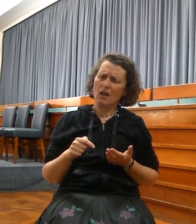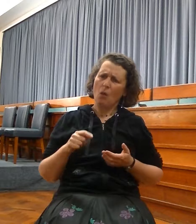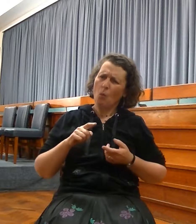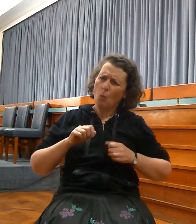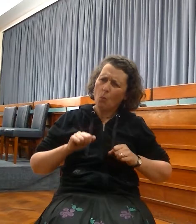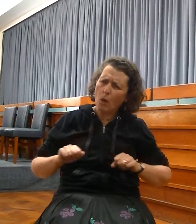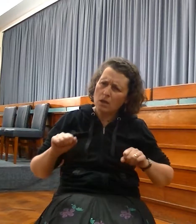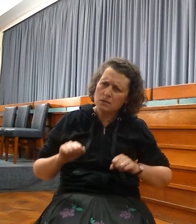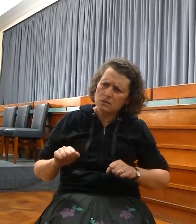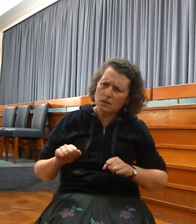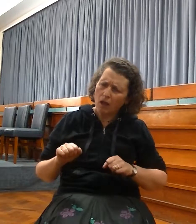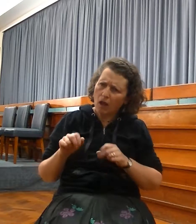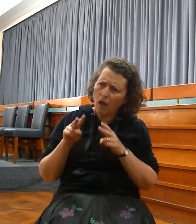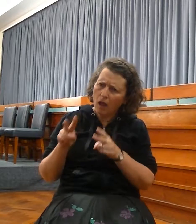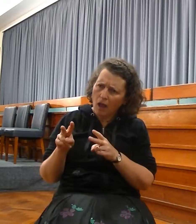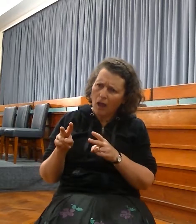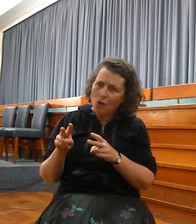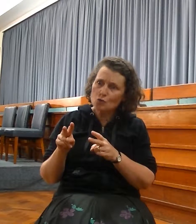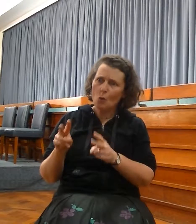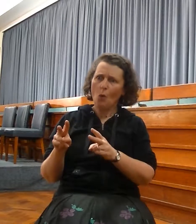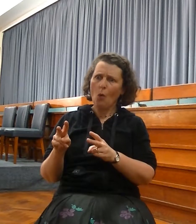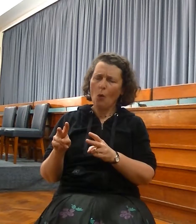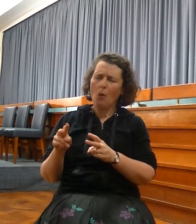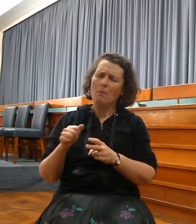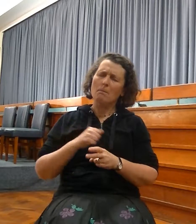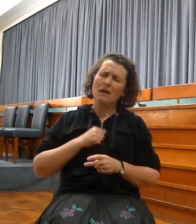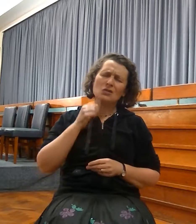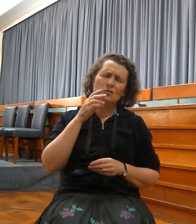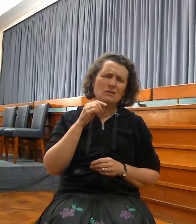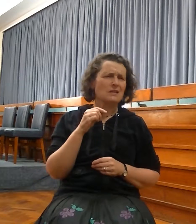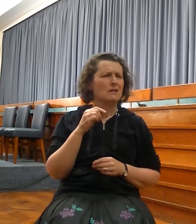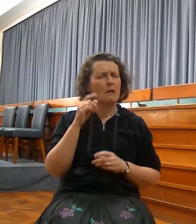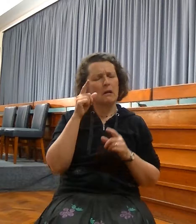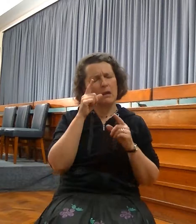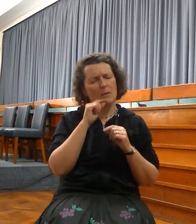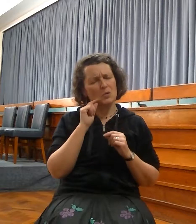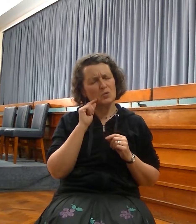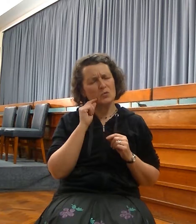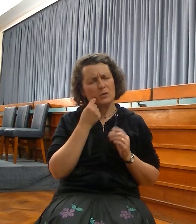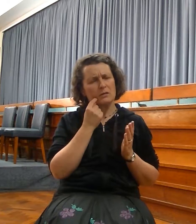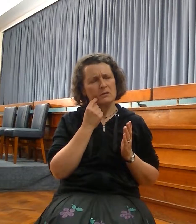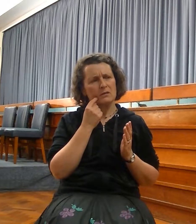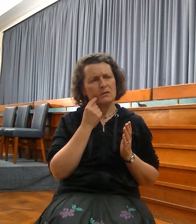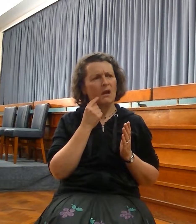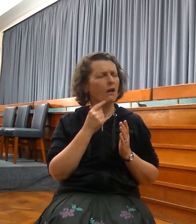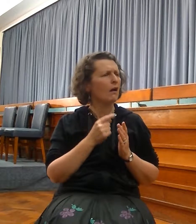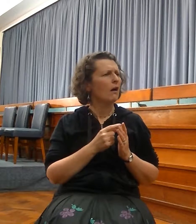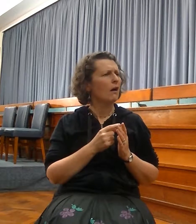was sweet unto me. Jeremiah doesn't usually say anything like that. He's heard an